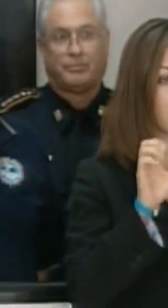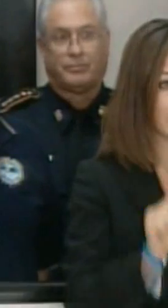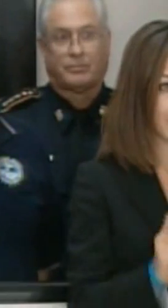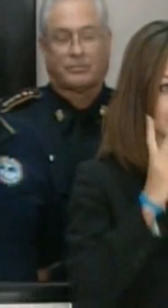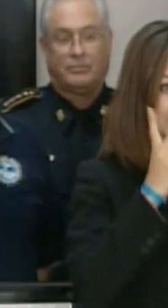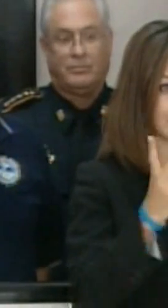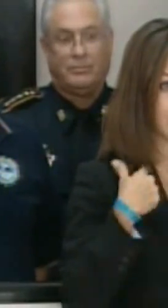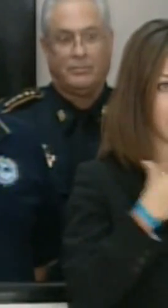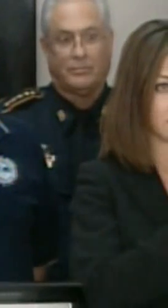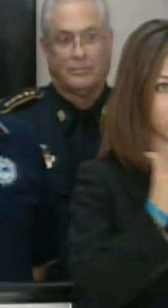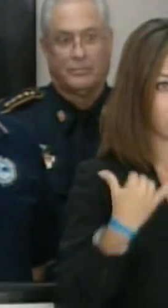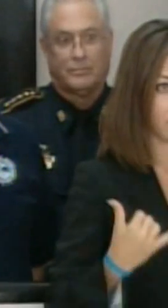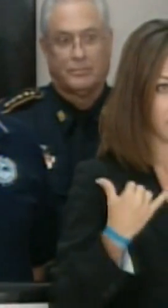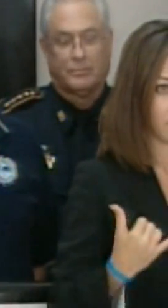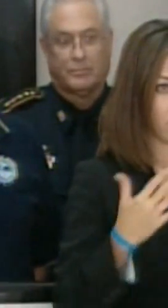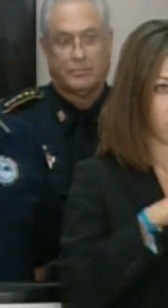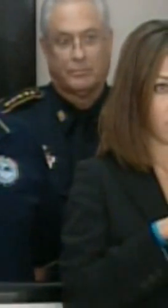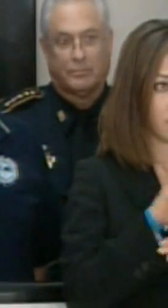broadcast,